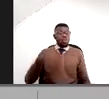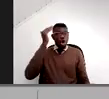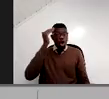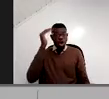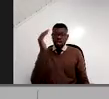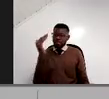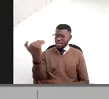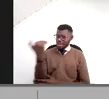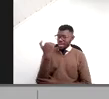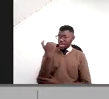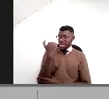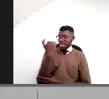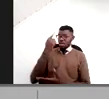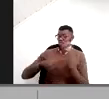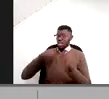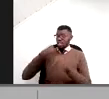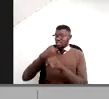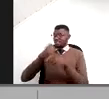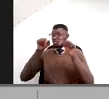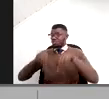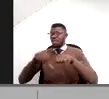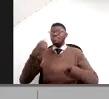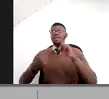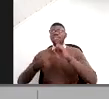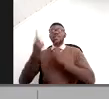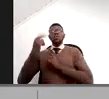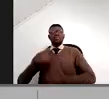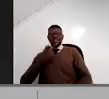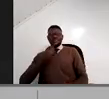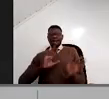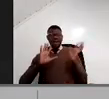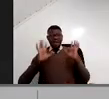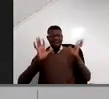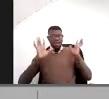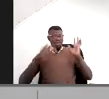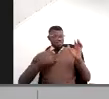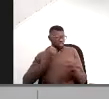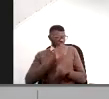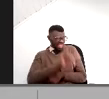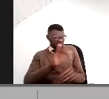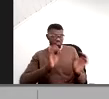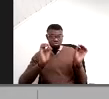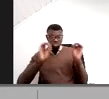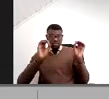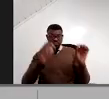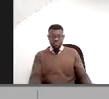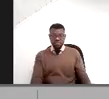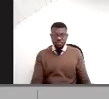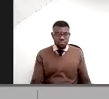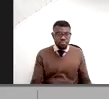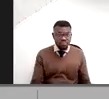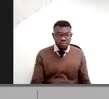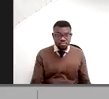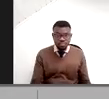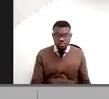some things I do today, two years ago, I would have said never, ever, I don't touch that. I don't do that. Of course, now I'm doing them. I think that is very